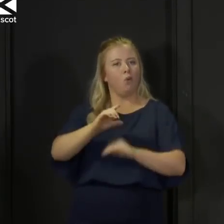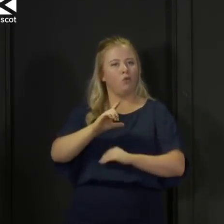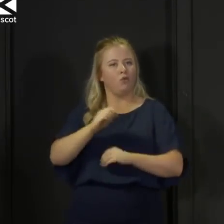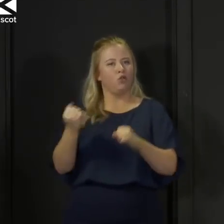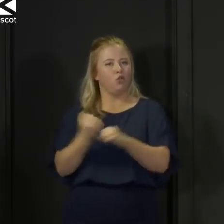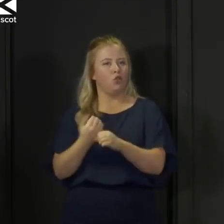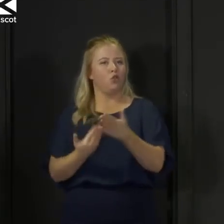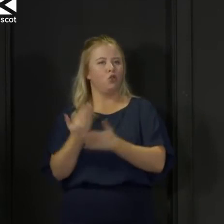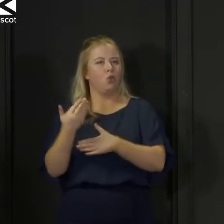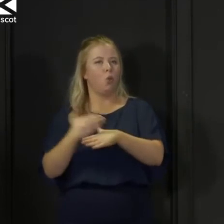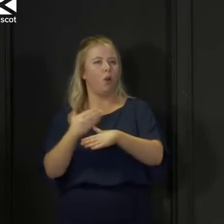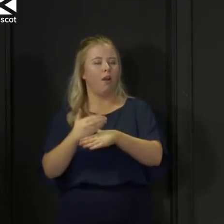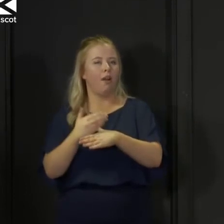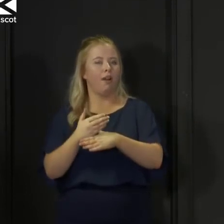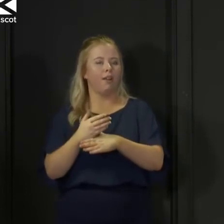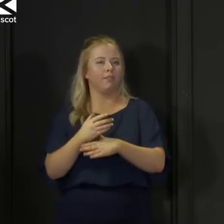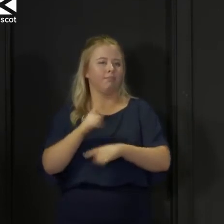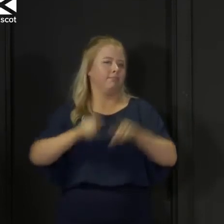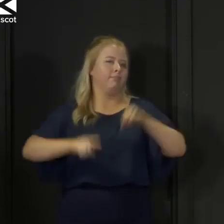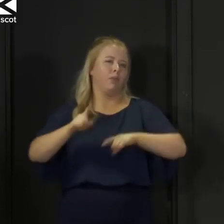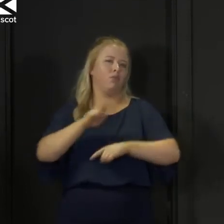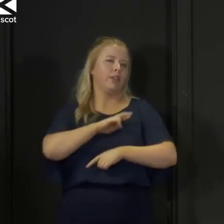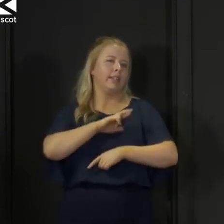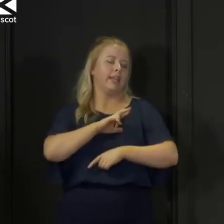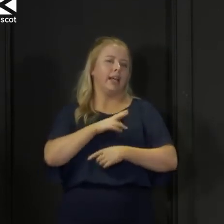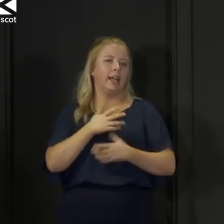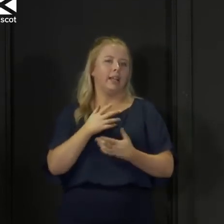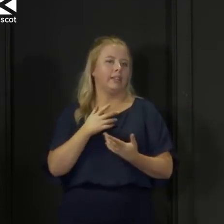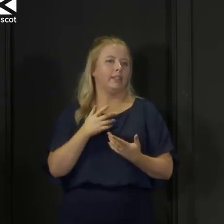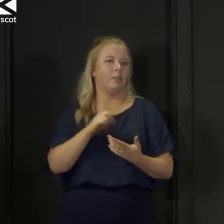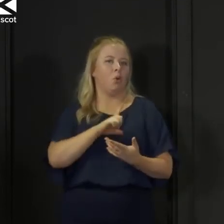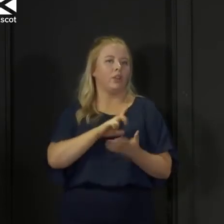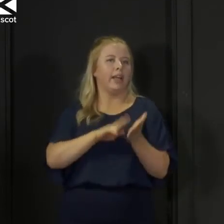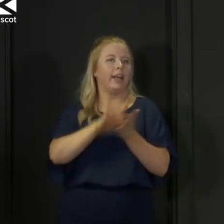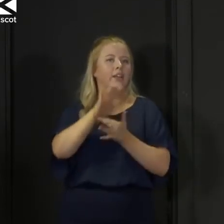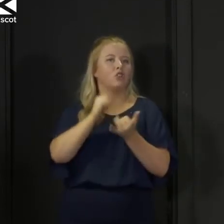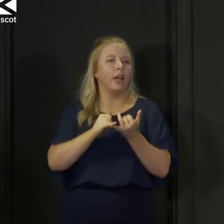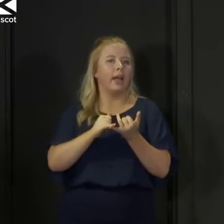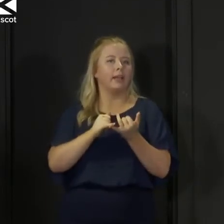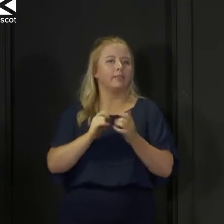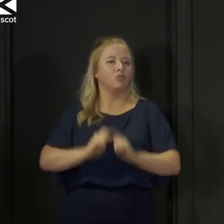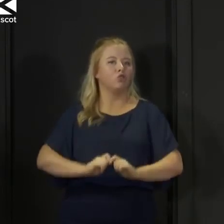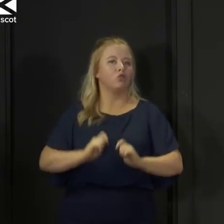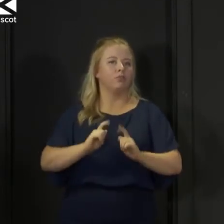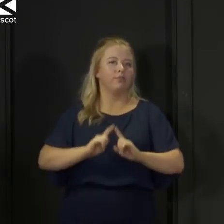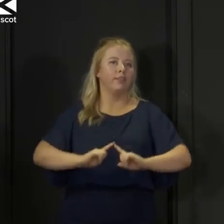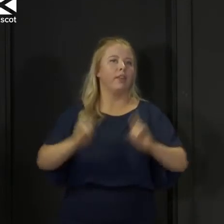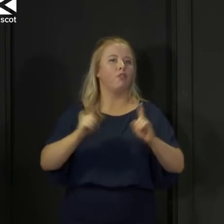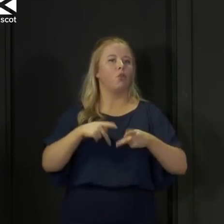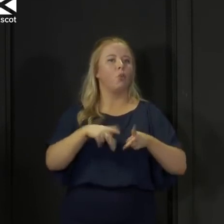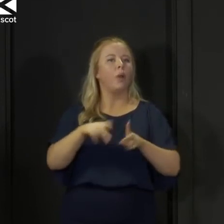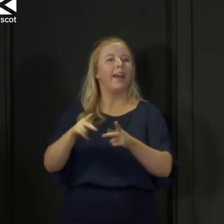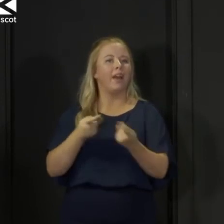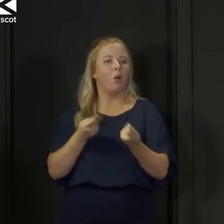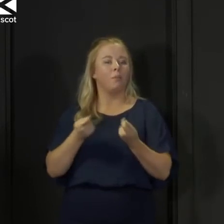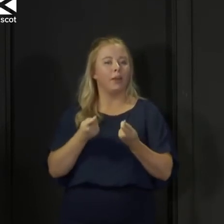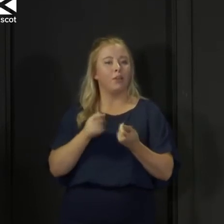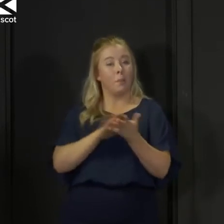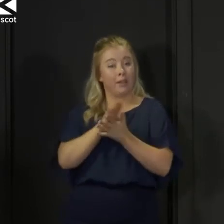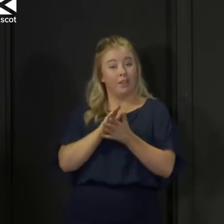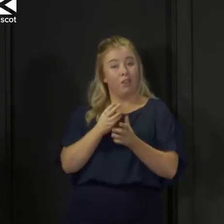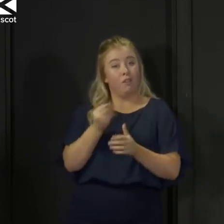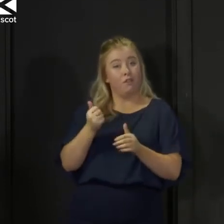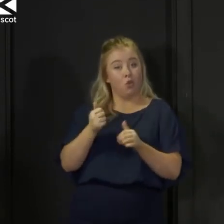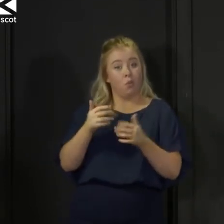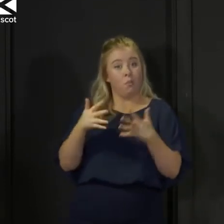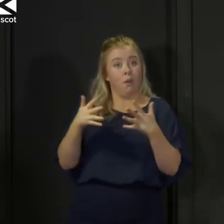you know, for a variety of reasons, because the NHS is operating differently right now, able to do this, that they might not be able to do it in a few months.